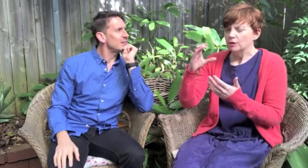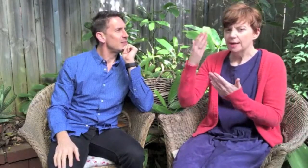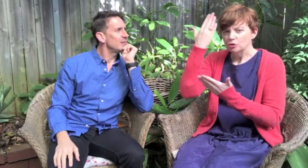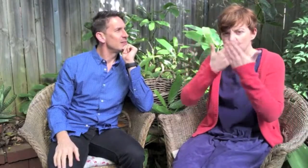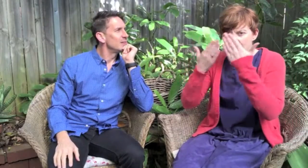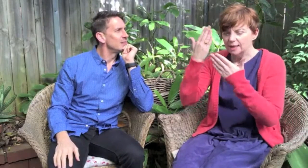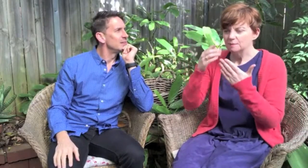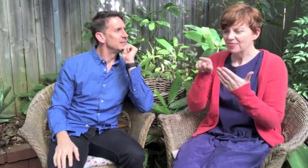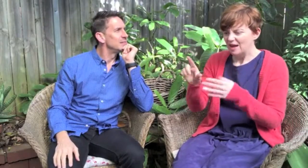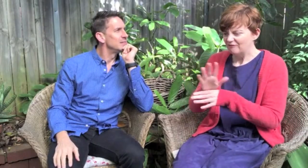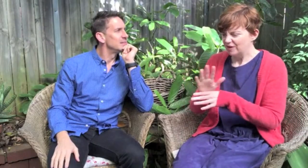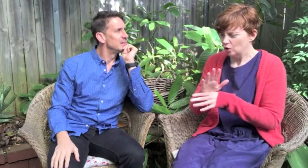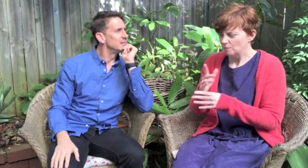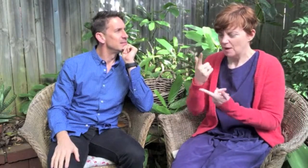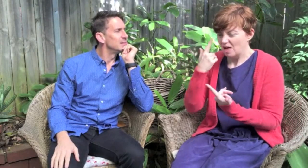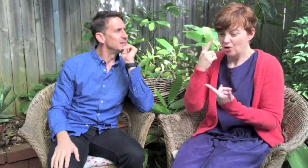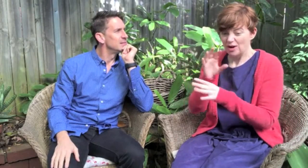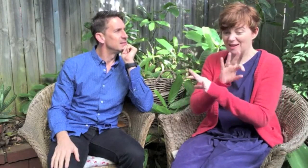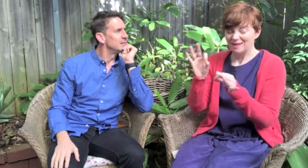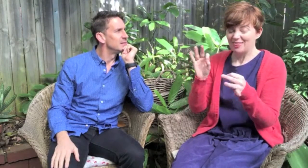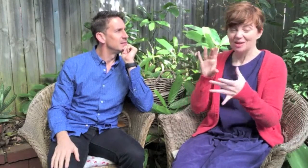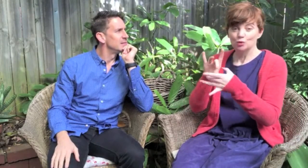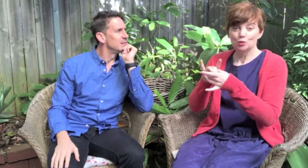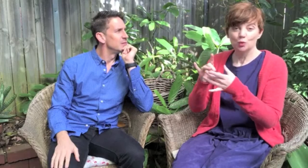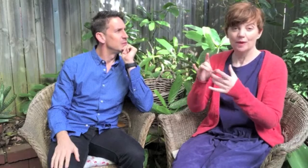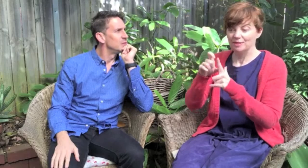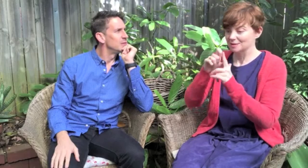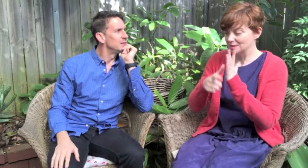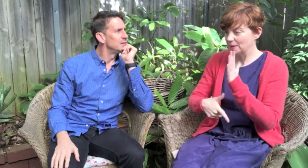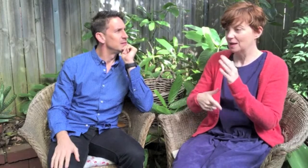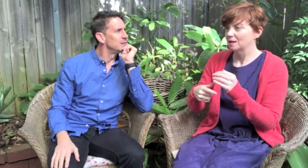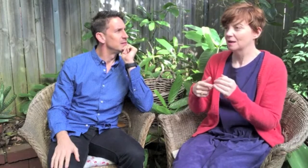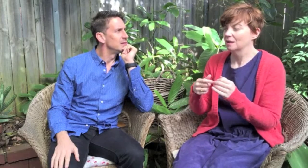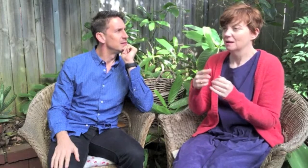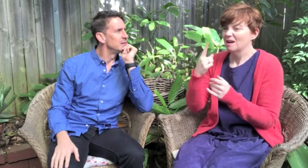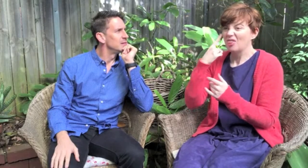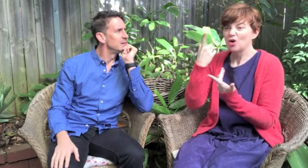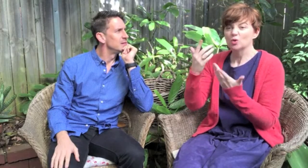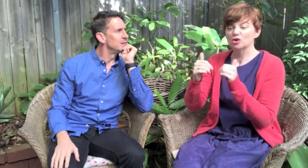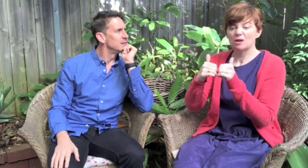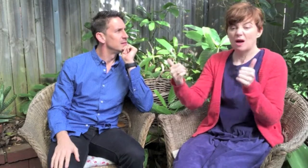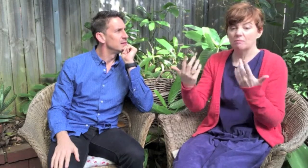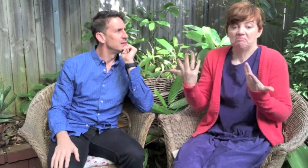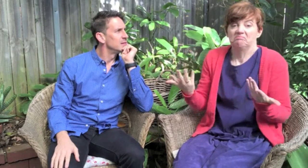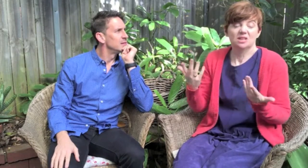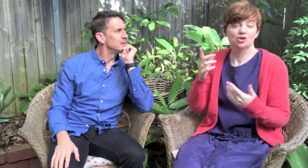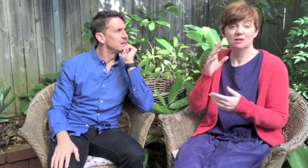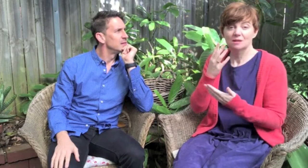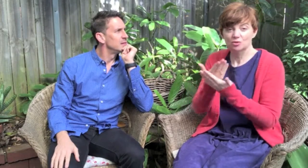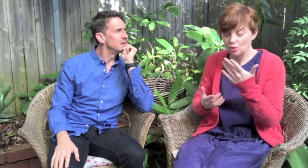what might those barriers be? Well, I didn't think the film Chlorine Dreams had anything to do with disability. I thought it was